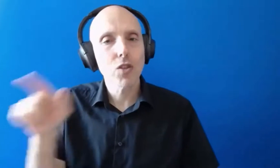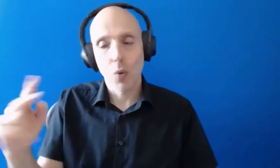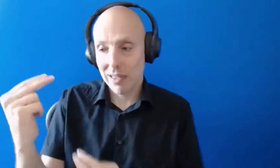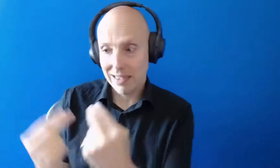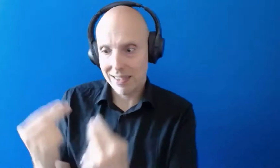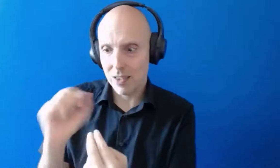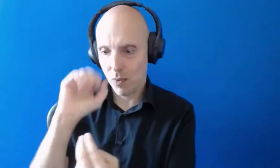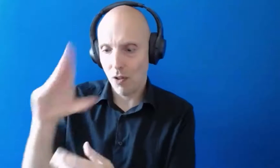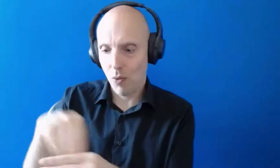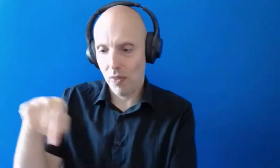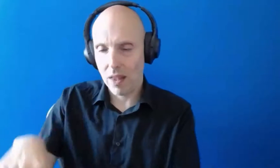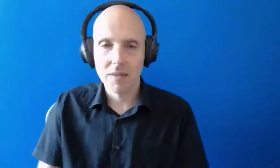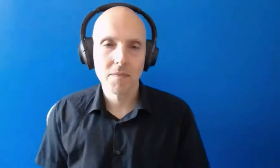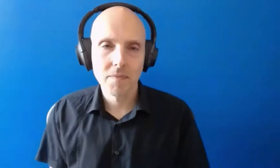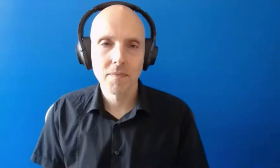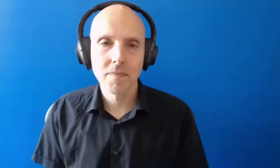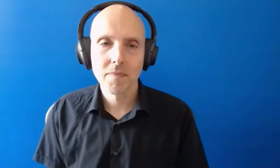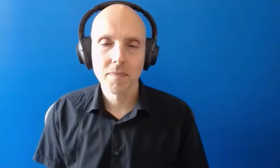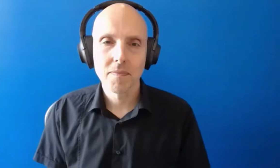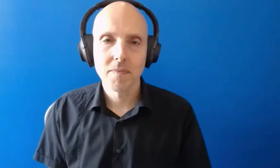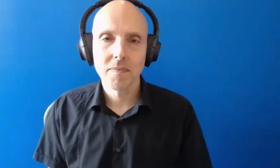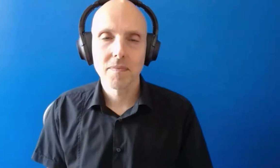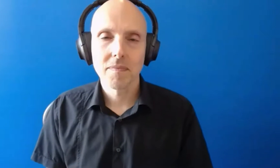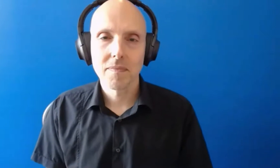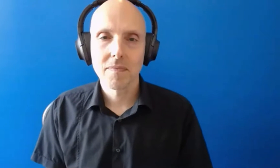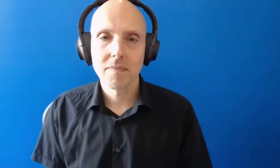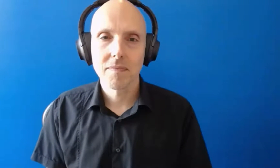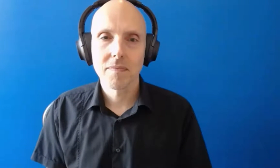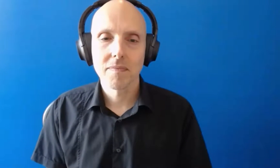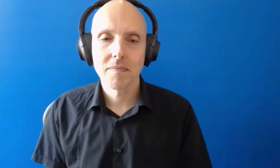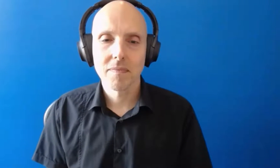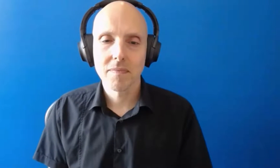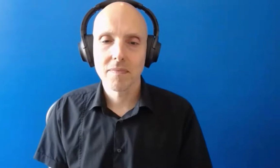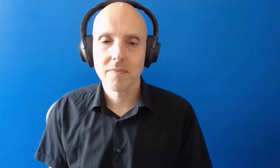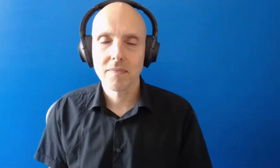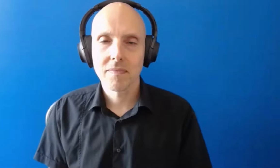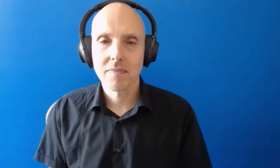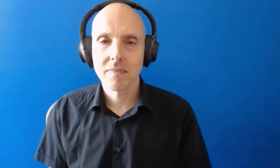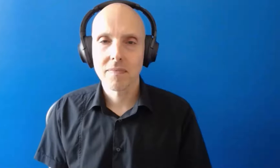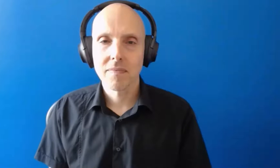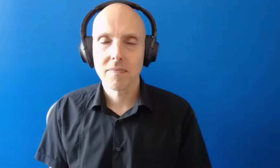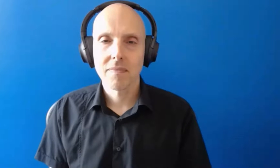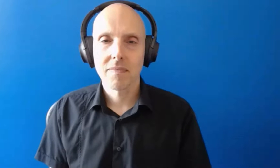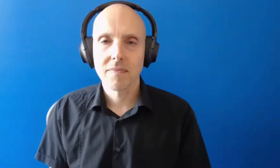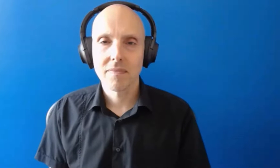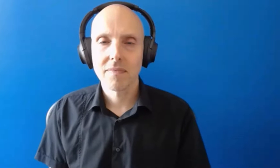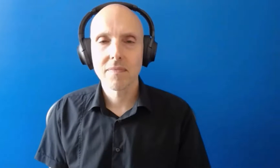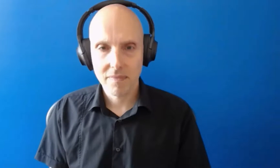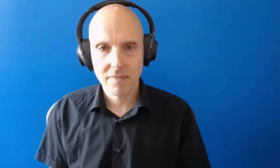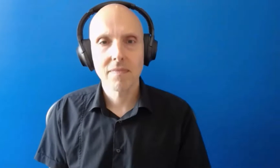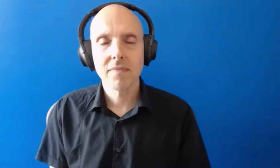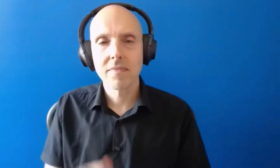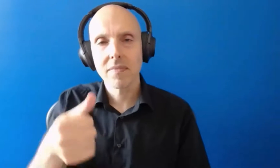recommendations yeah um so the the next question